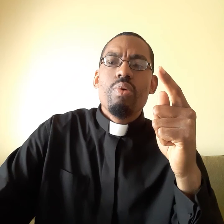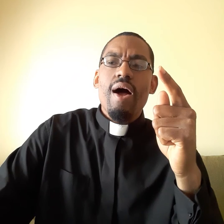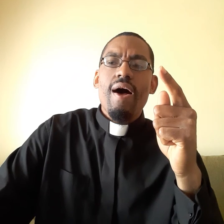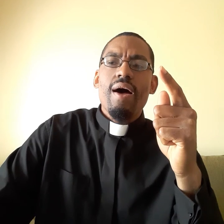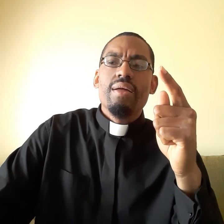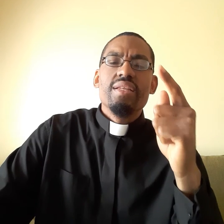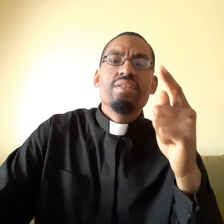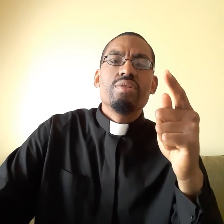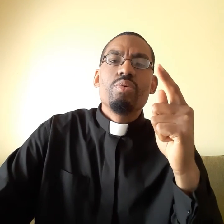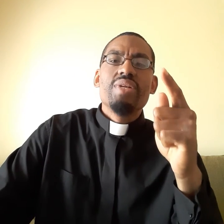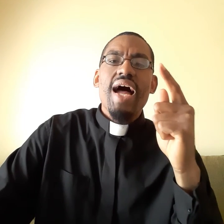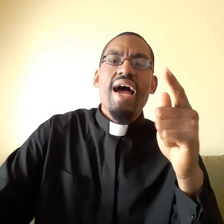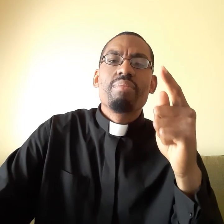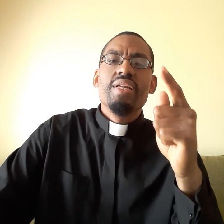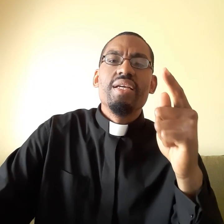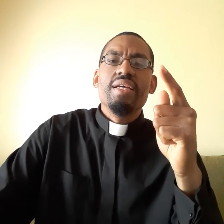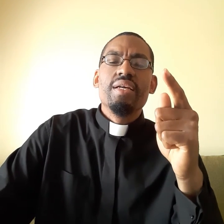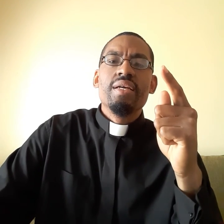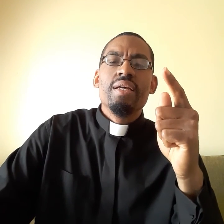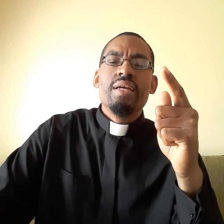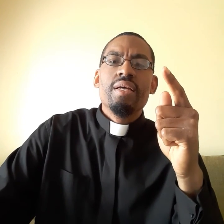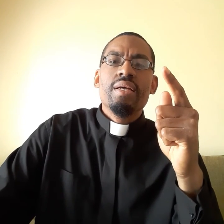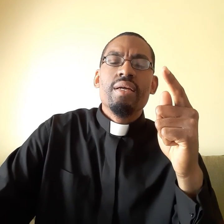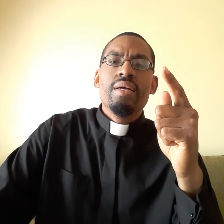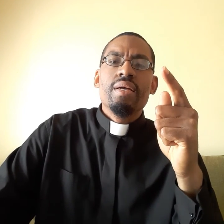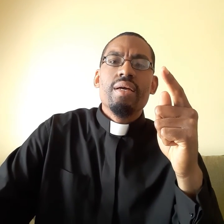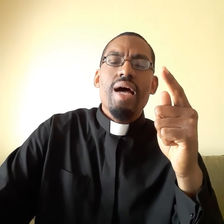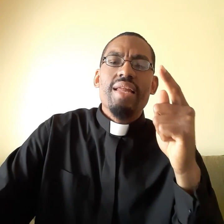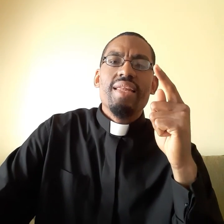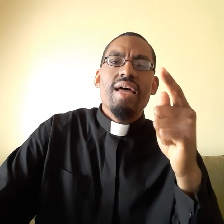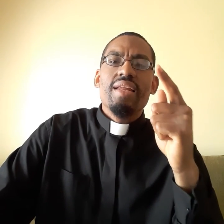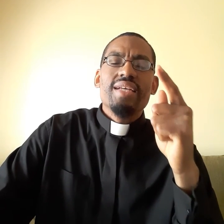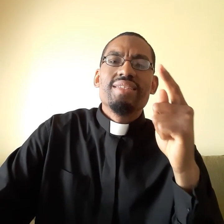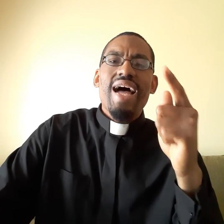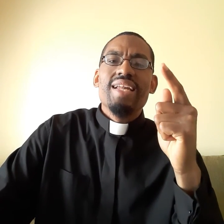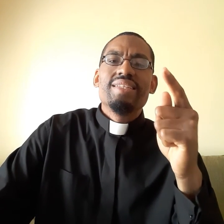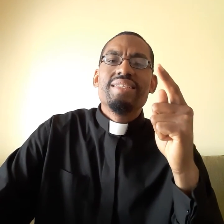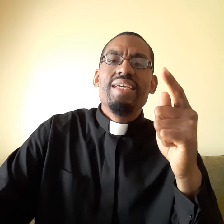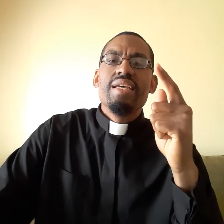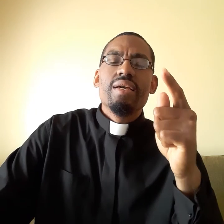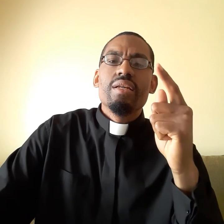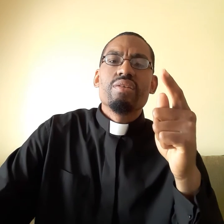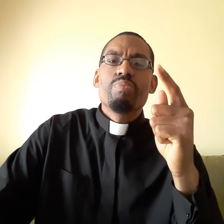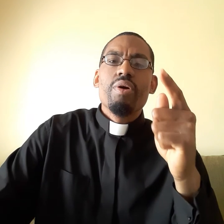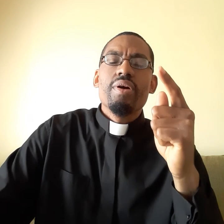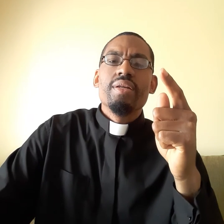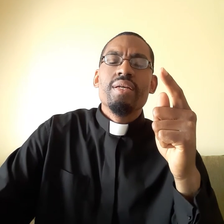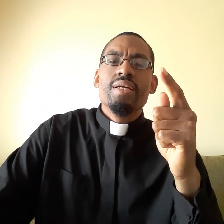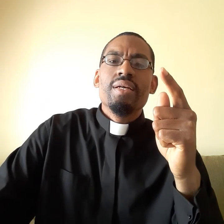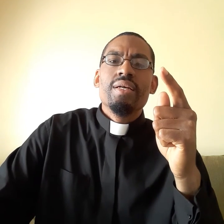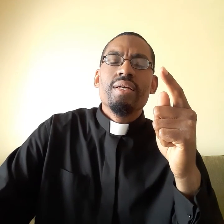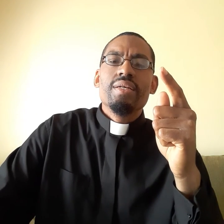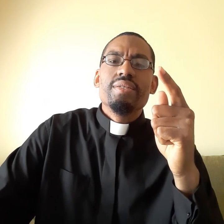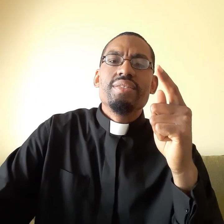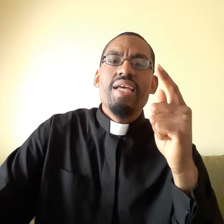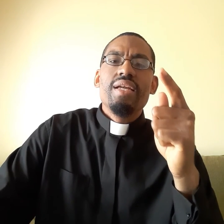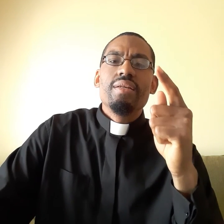timely. And then I started seeing in the Spirit, Satan